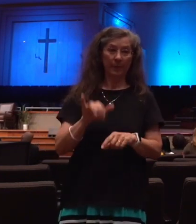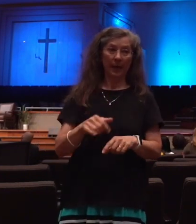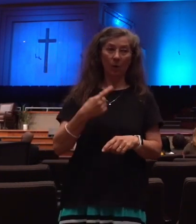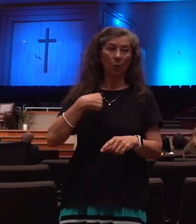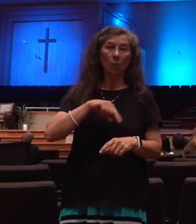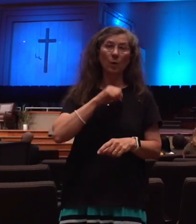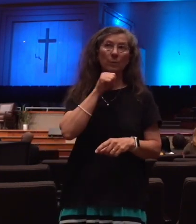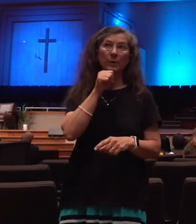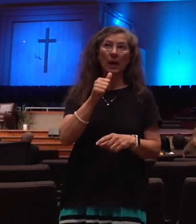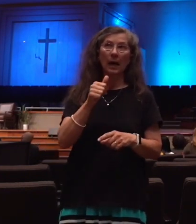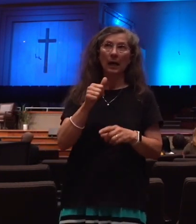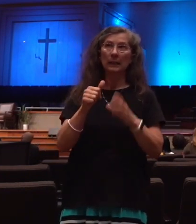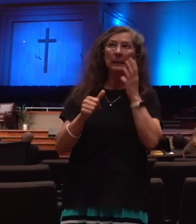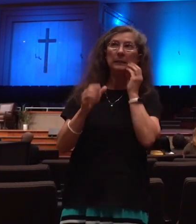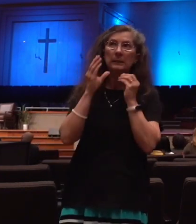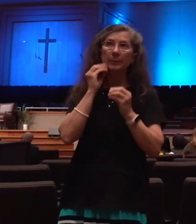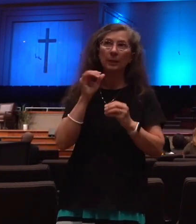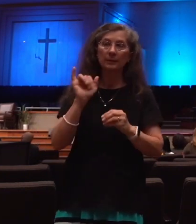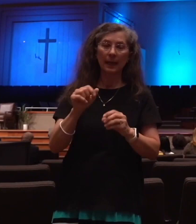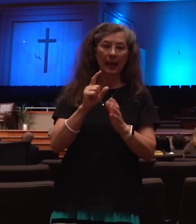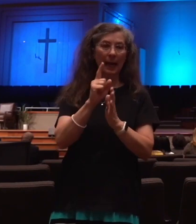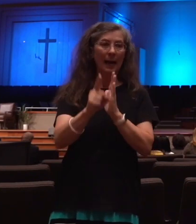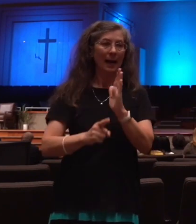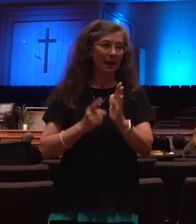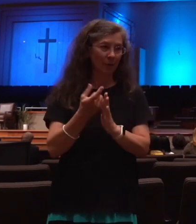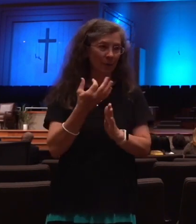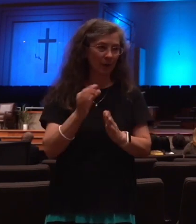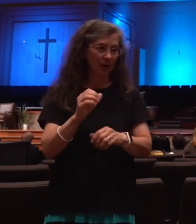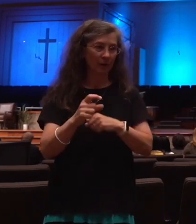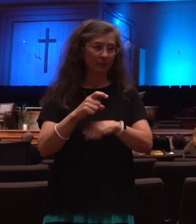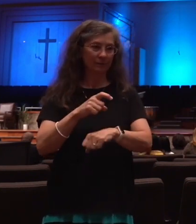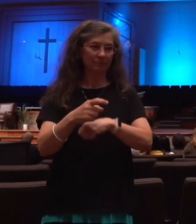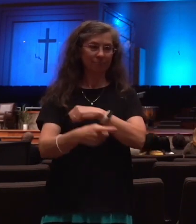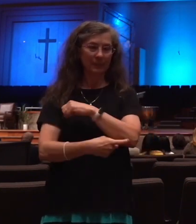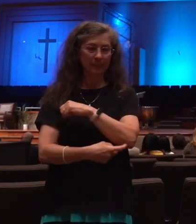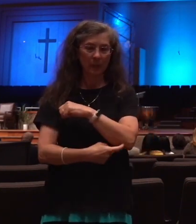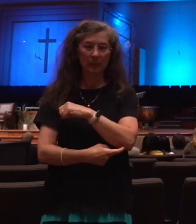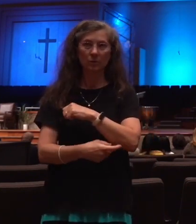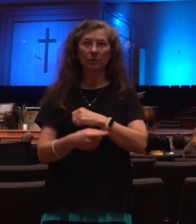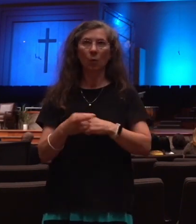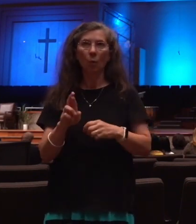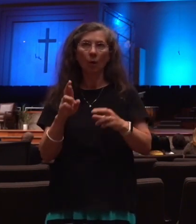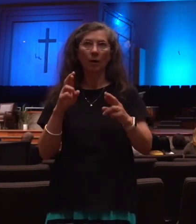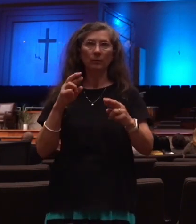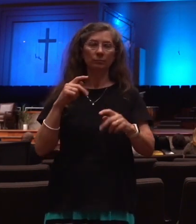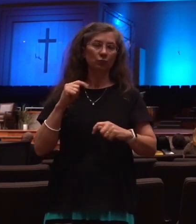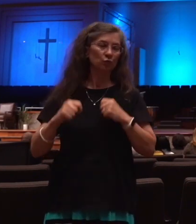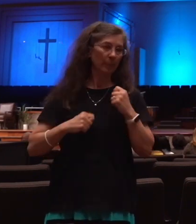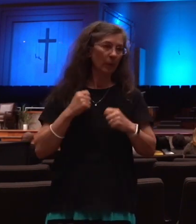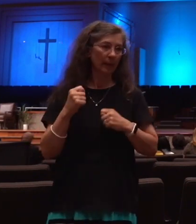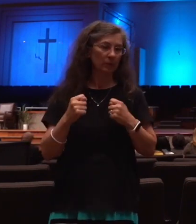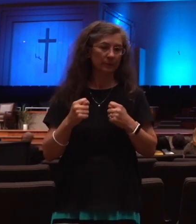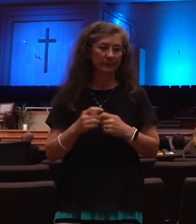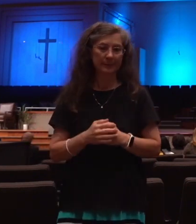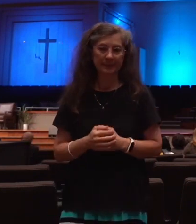temptation, or what we would call Jacob's trouble, or the next verse, the